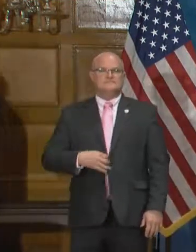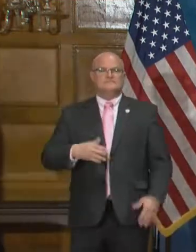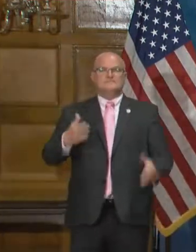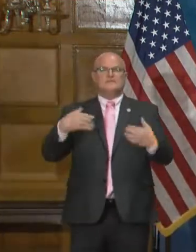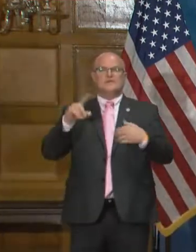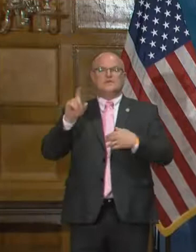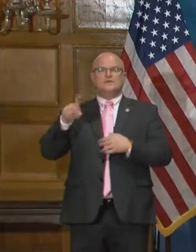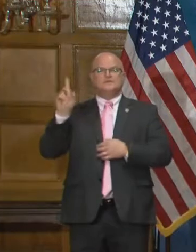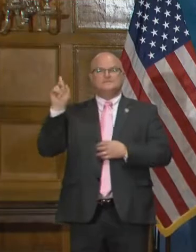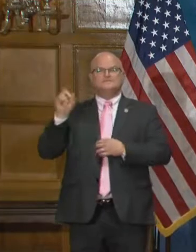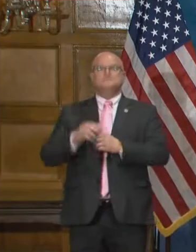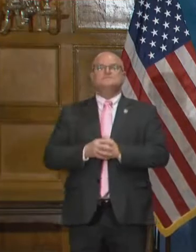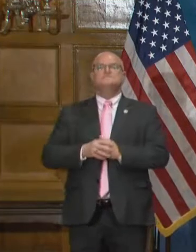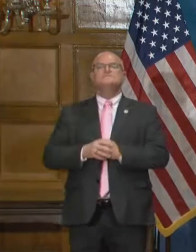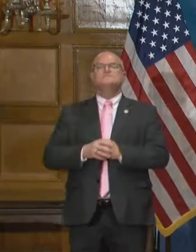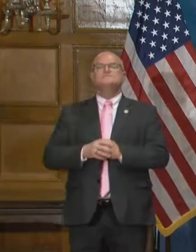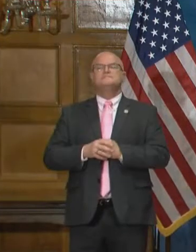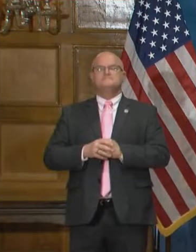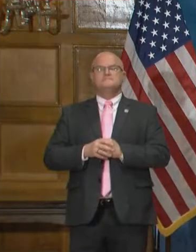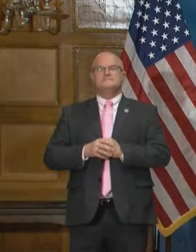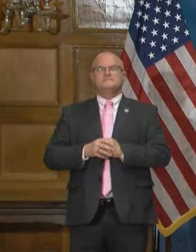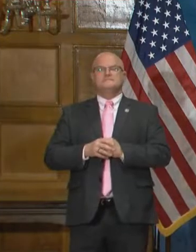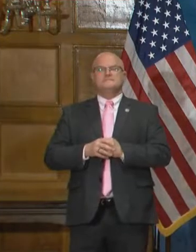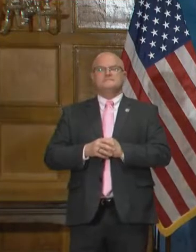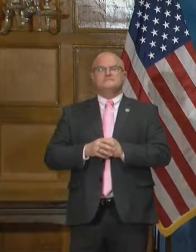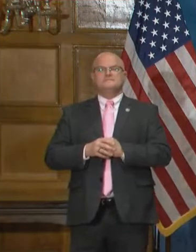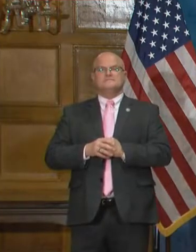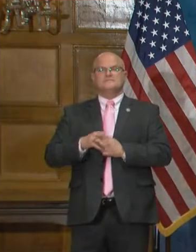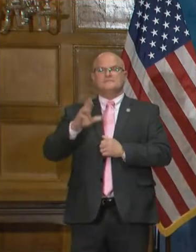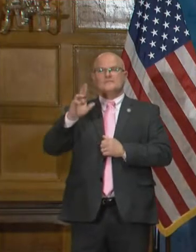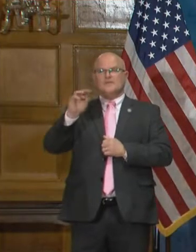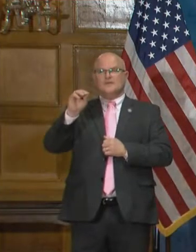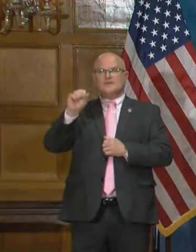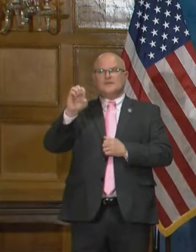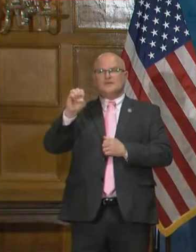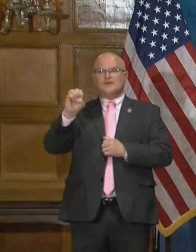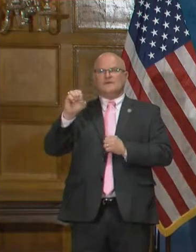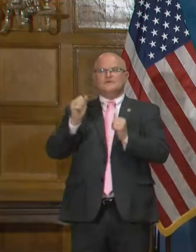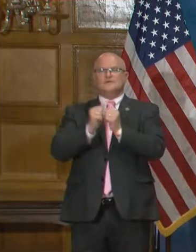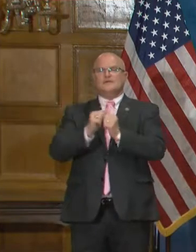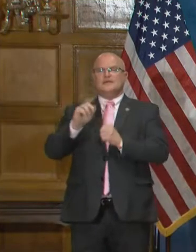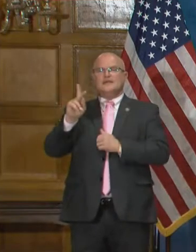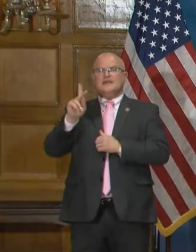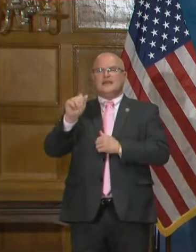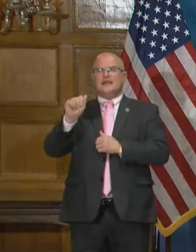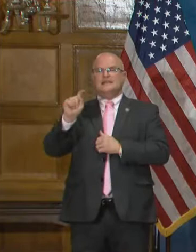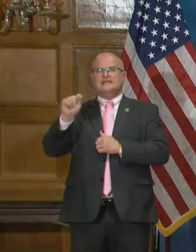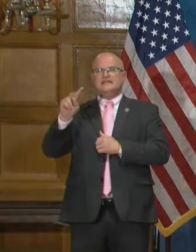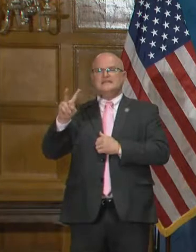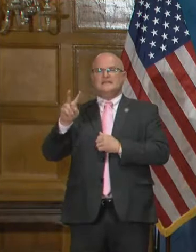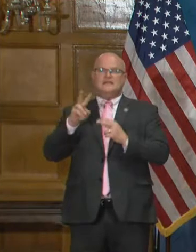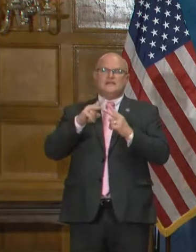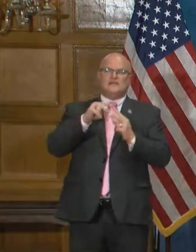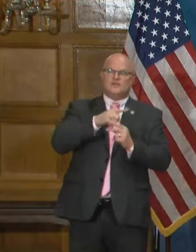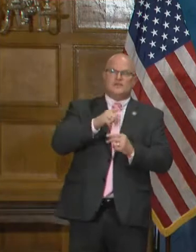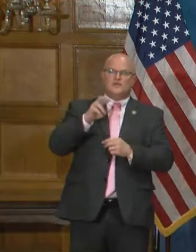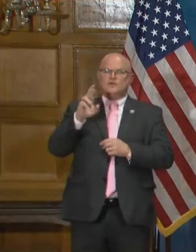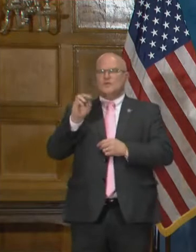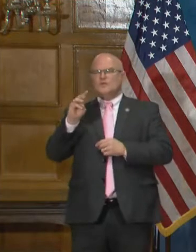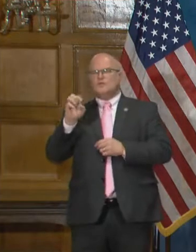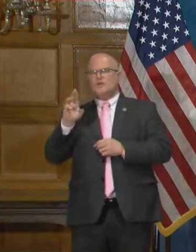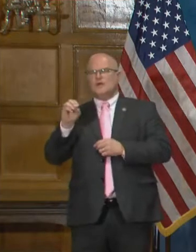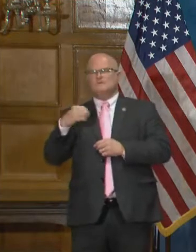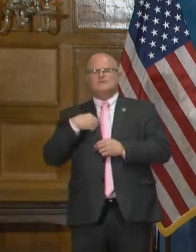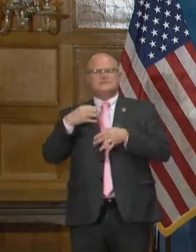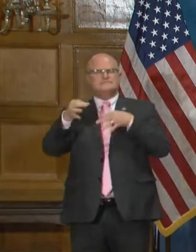Next question. Yes, this is Rose with KATV. Um, this could be a question for either you or Dr. Romero. just want a